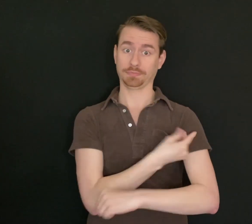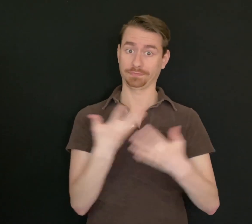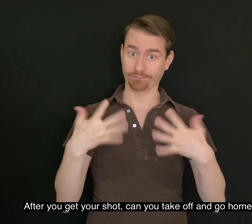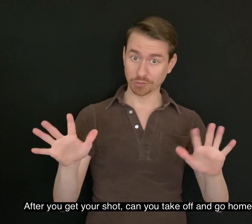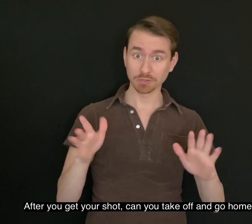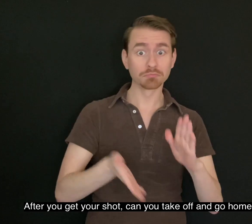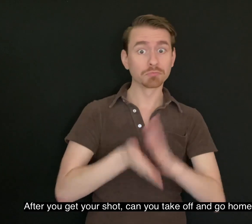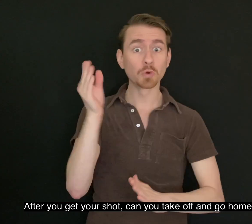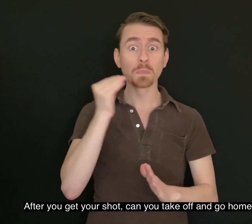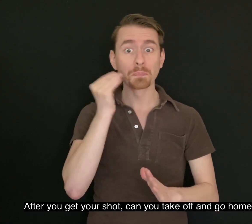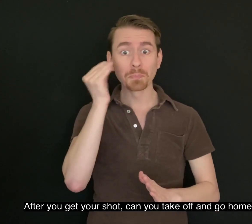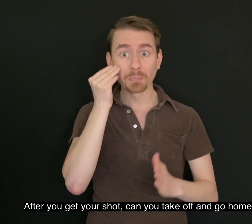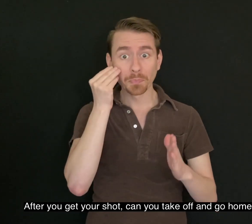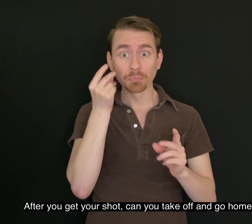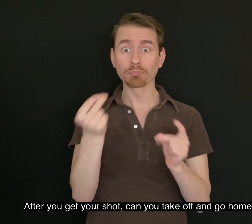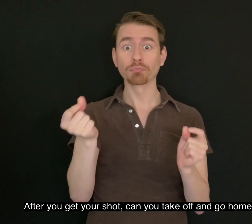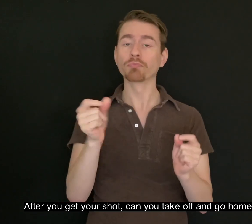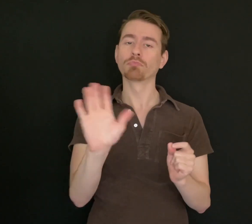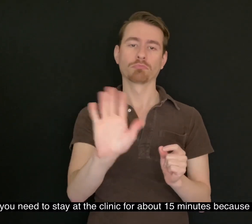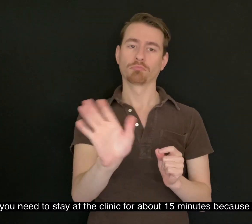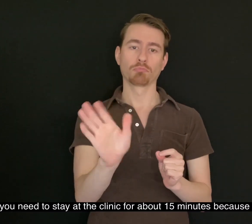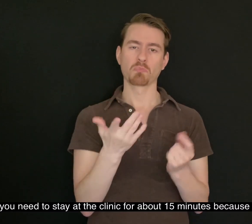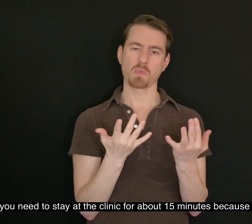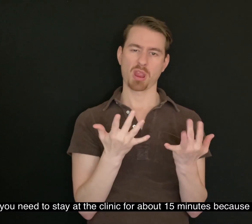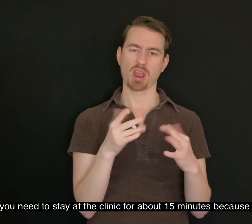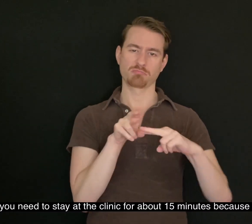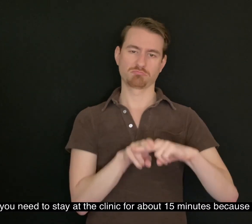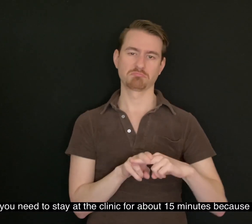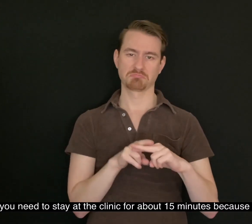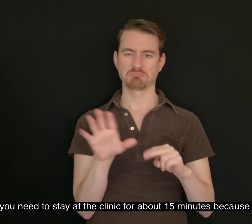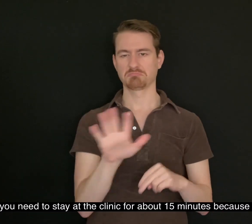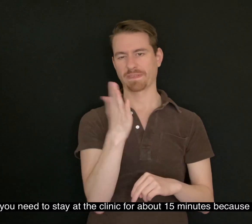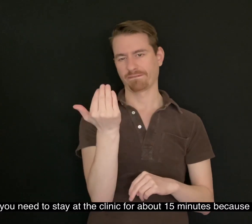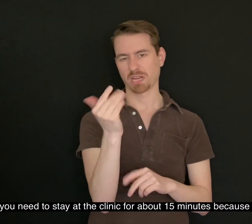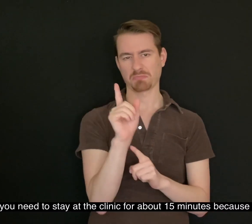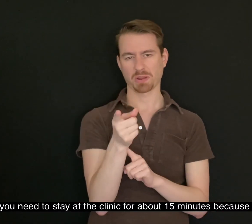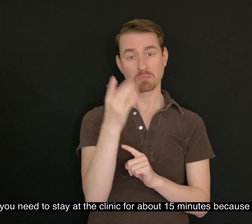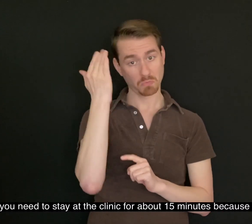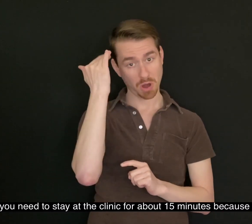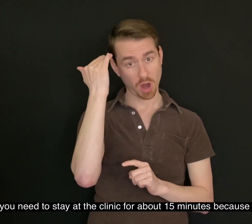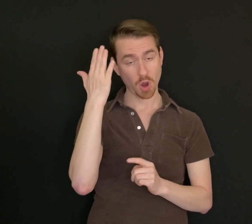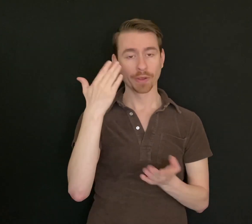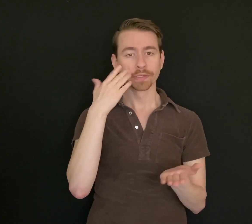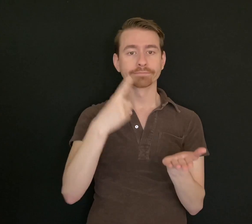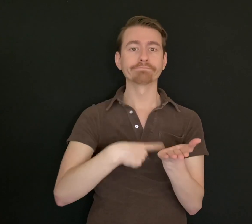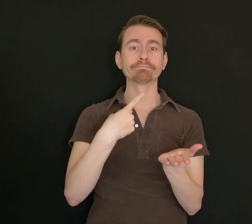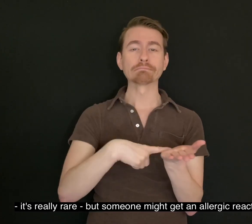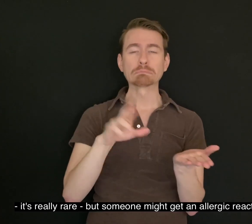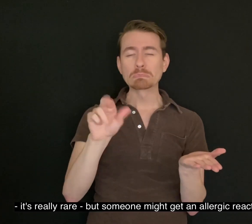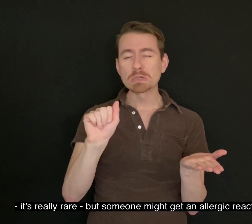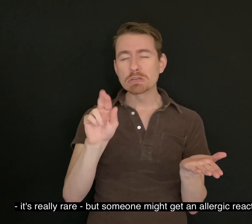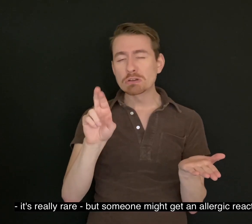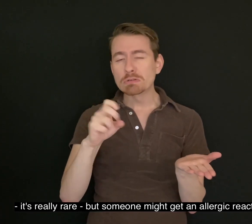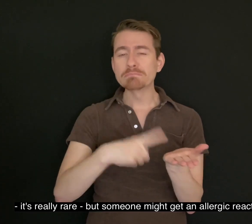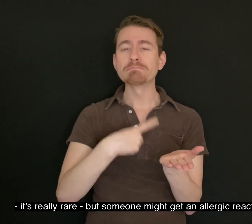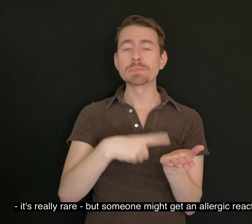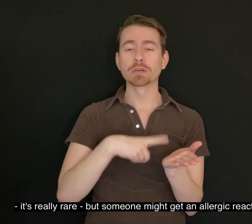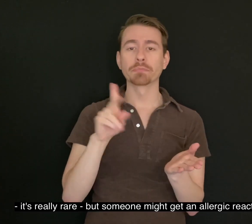After you get your shot, can you take off and go home? No, you need to stay at the clinic for about 15 minutes because sometimes it's really rare,